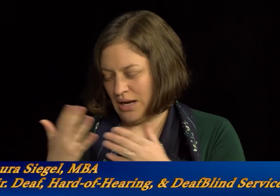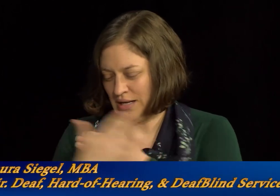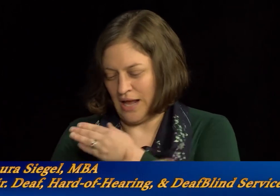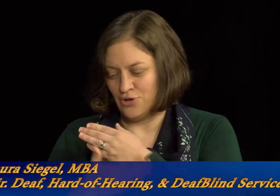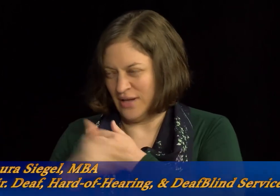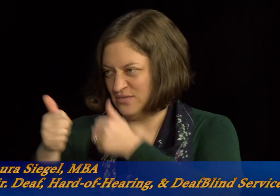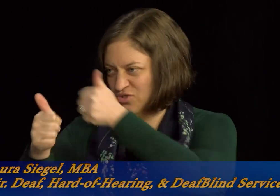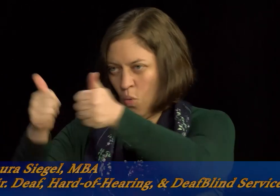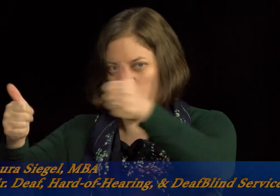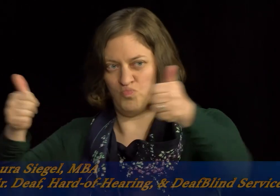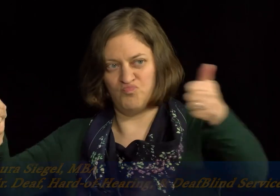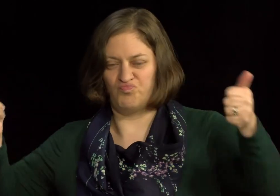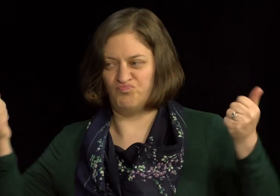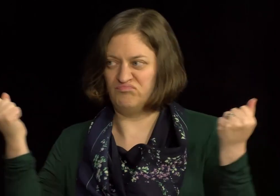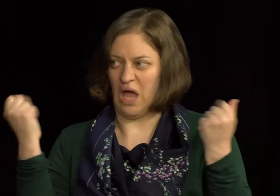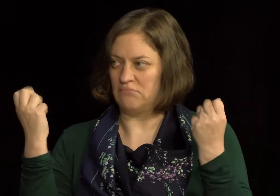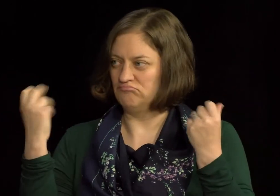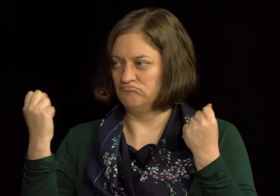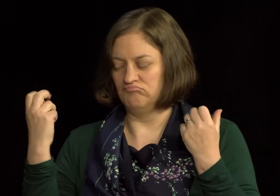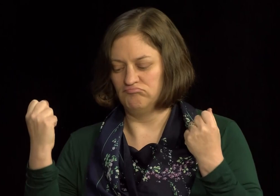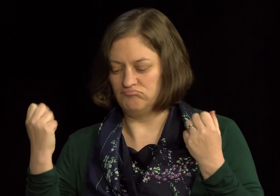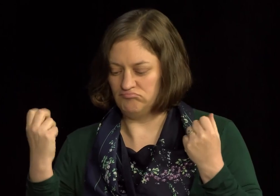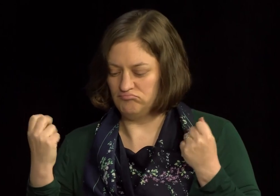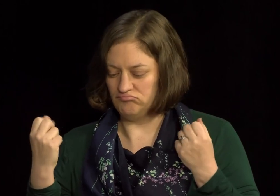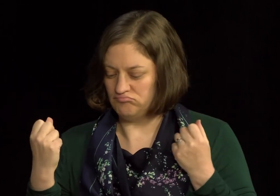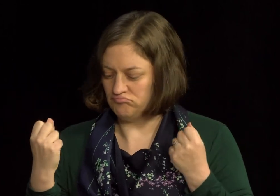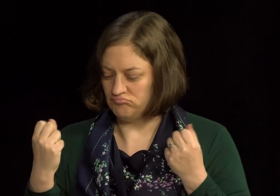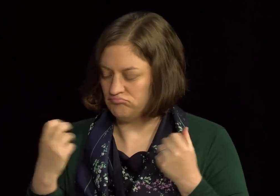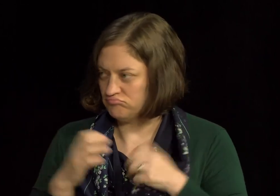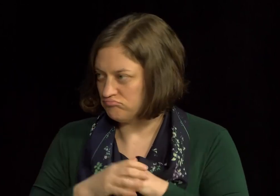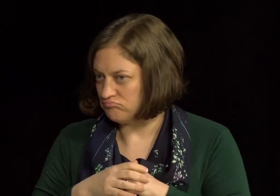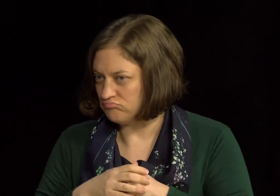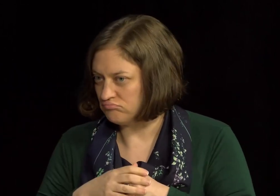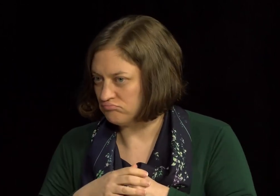It's not that either. Every country has their own signed language.